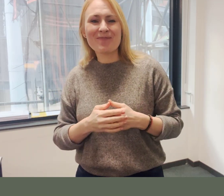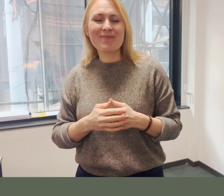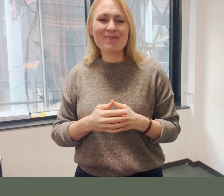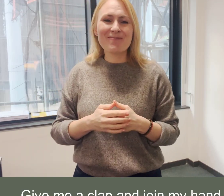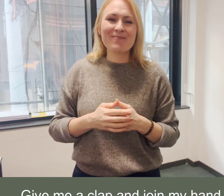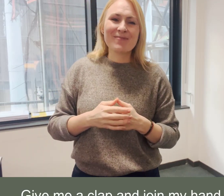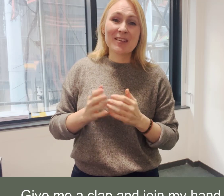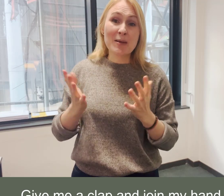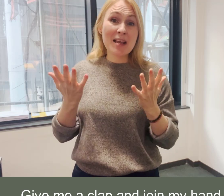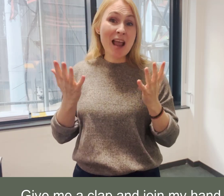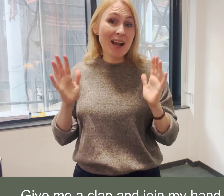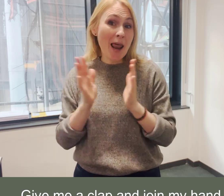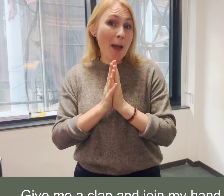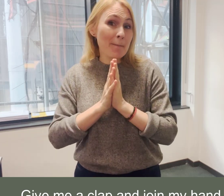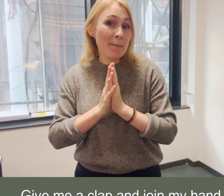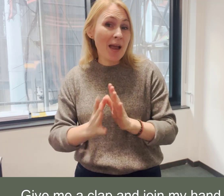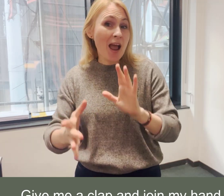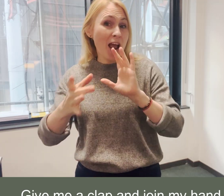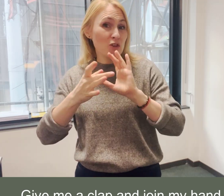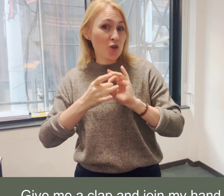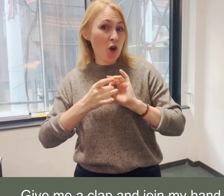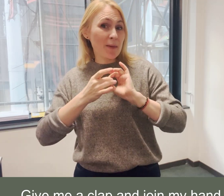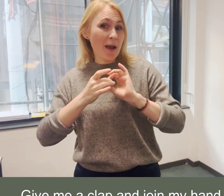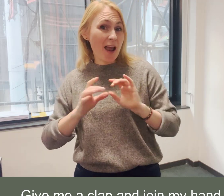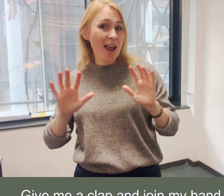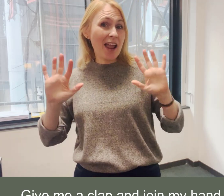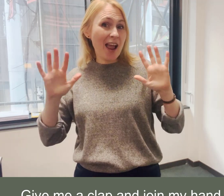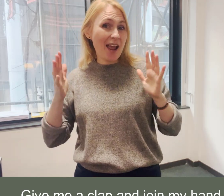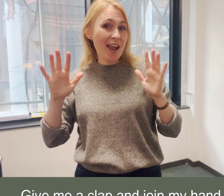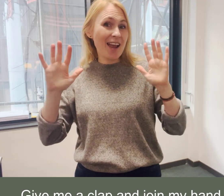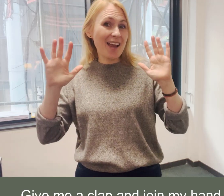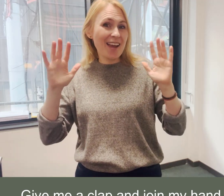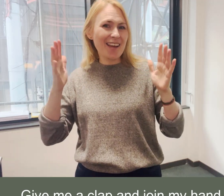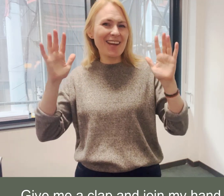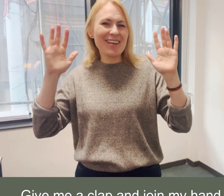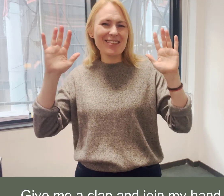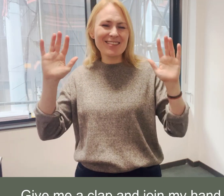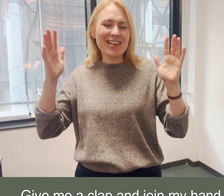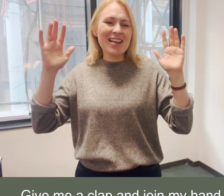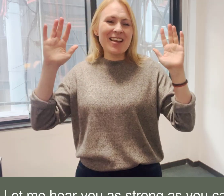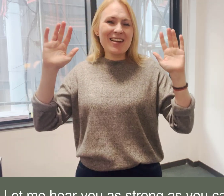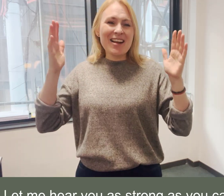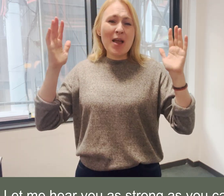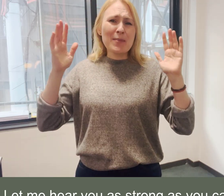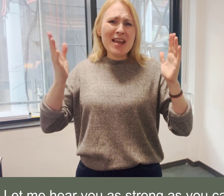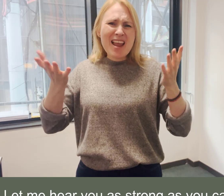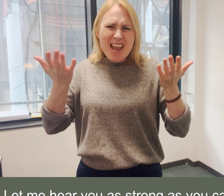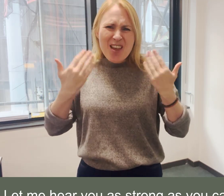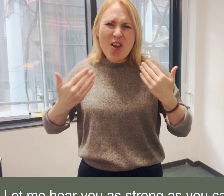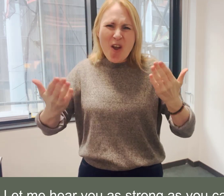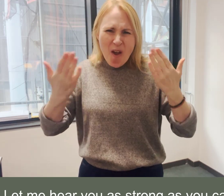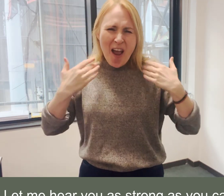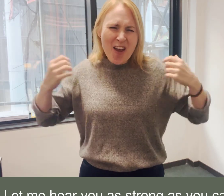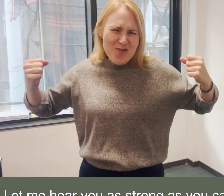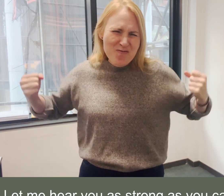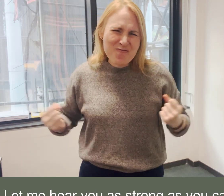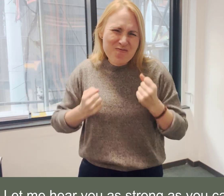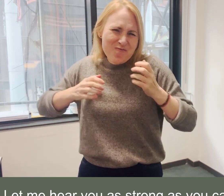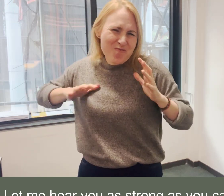Give me a clap and join my hand Let me hear you as strong as you